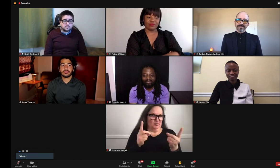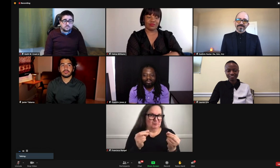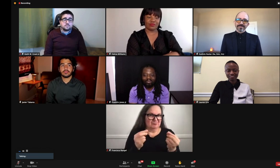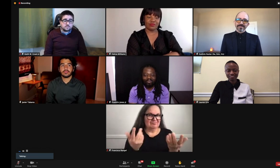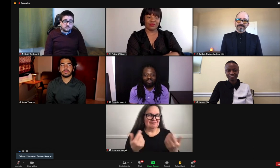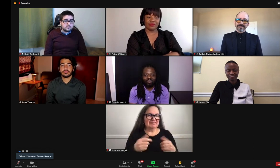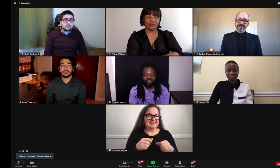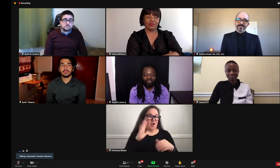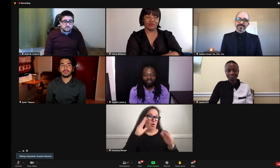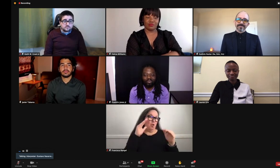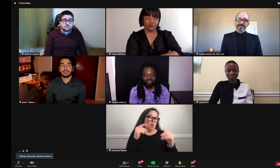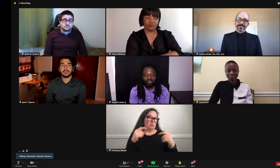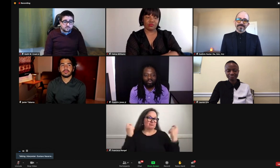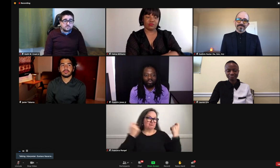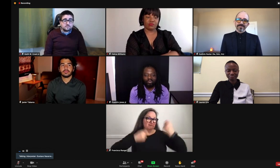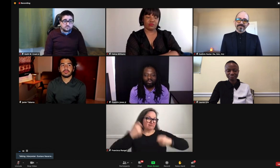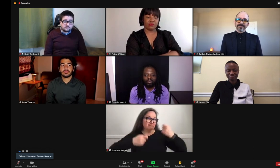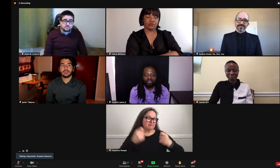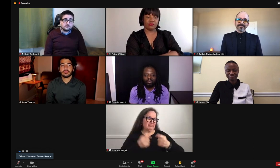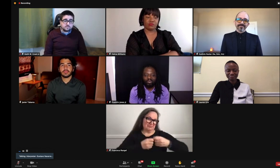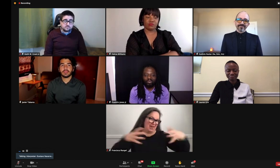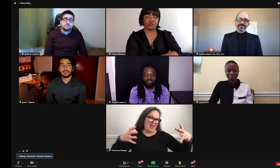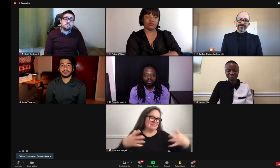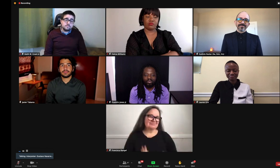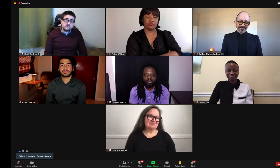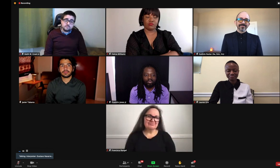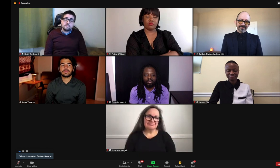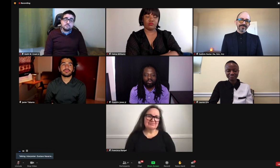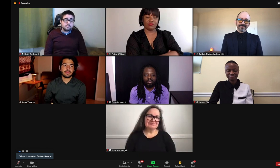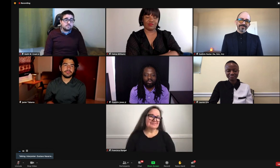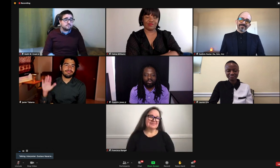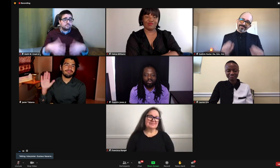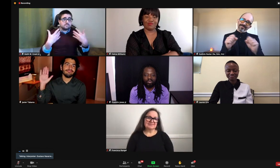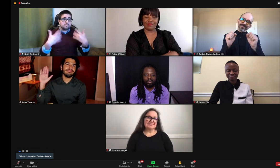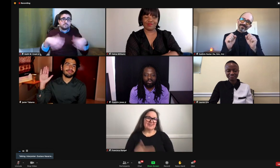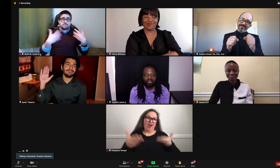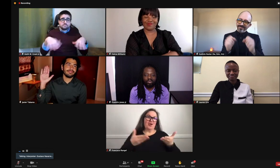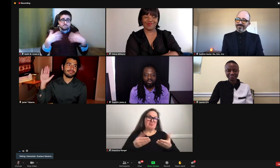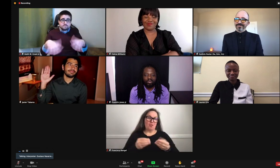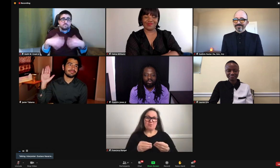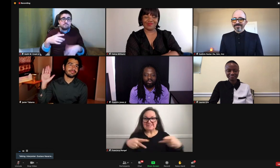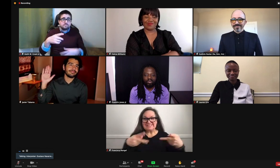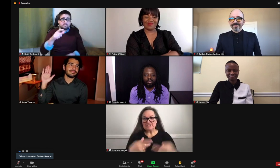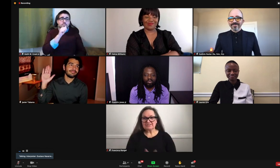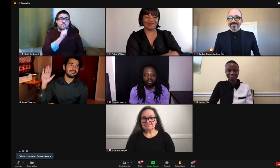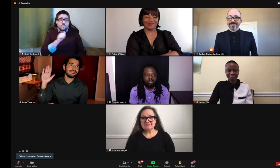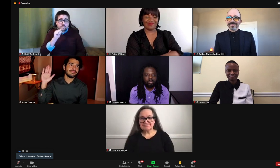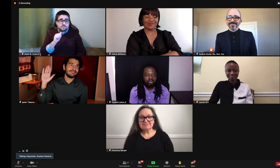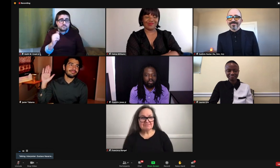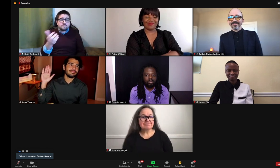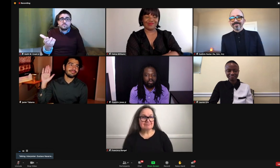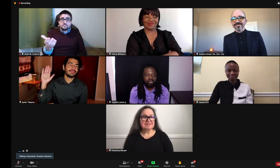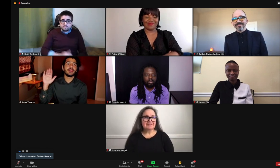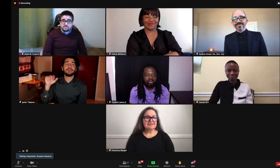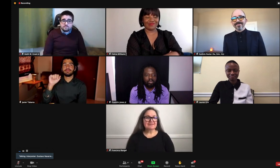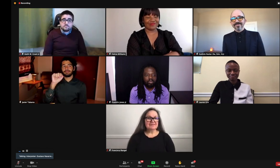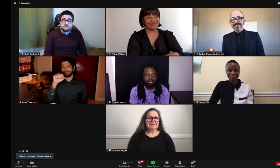So I think there's a lot that ASL Connect can do. And I hope with many of us contributions, it's just going to keep growing. Javier.